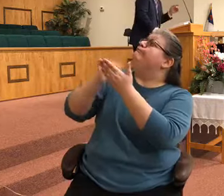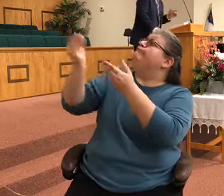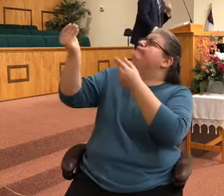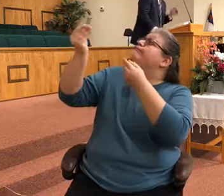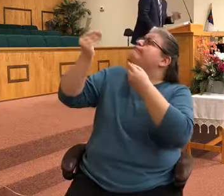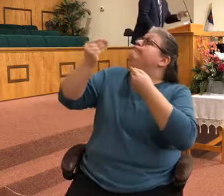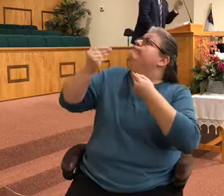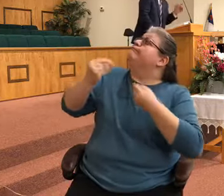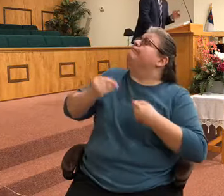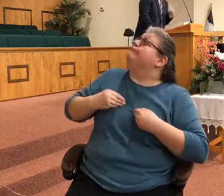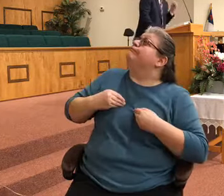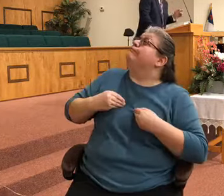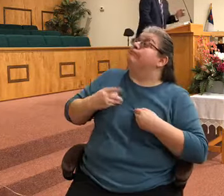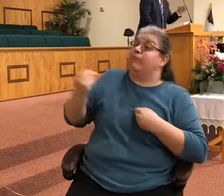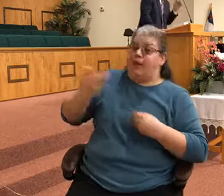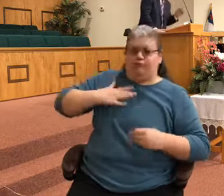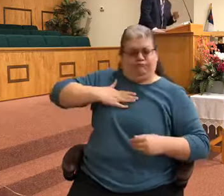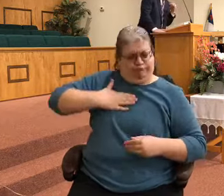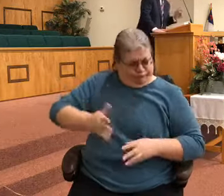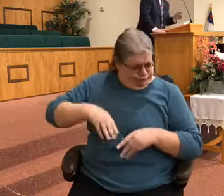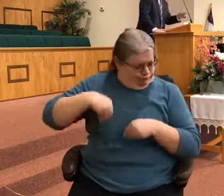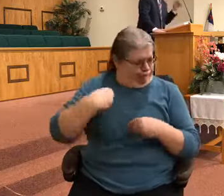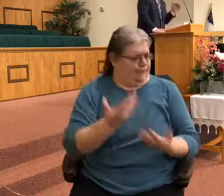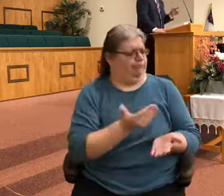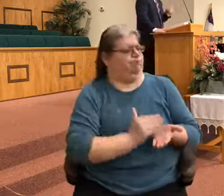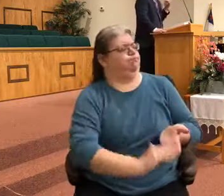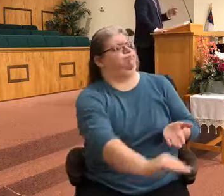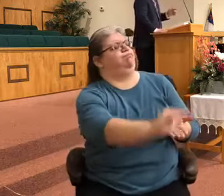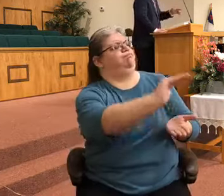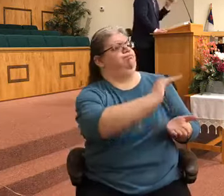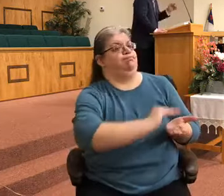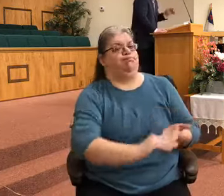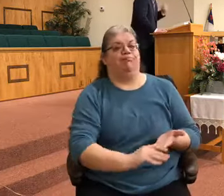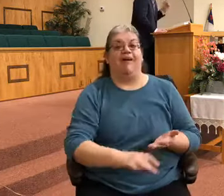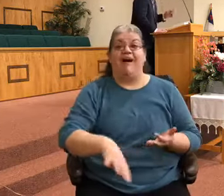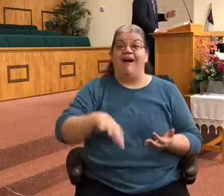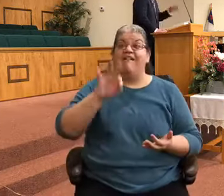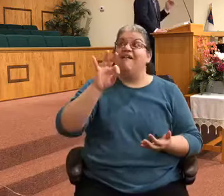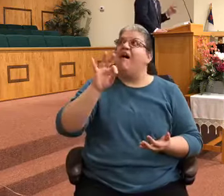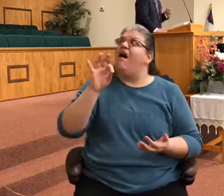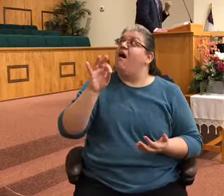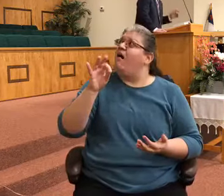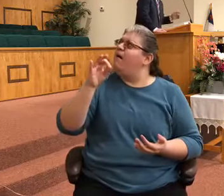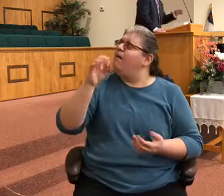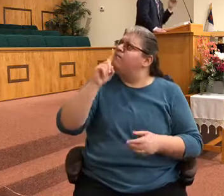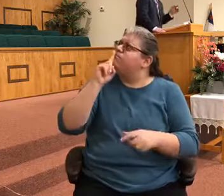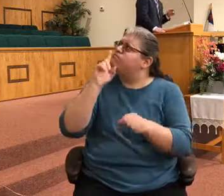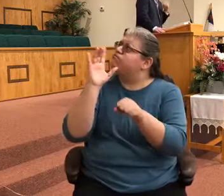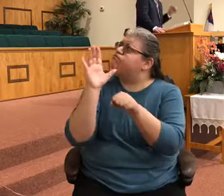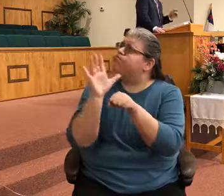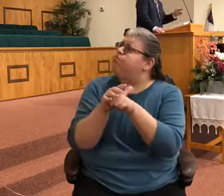This was freely given, and I thought, that he almost had his word.